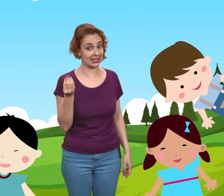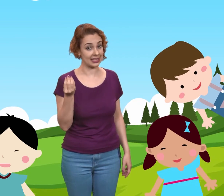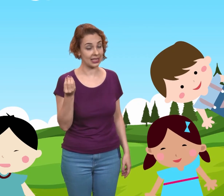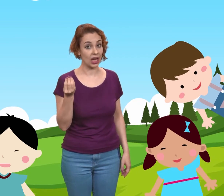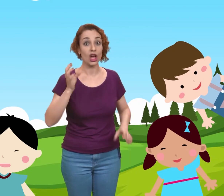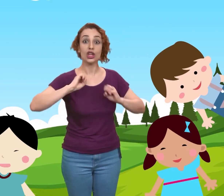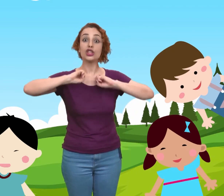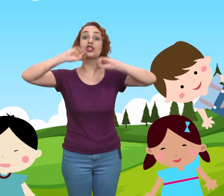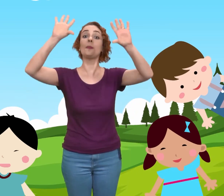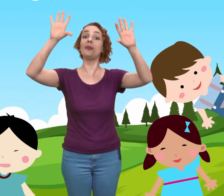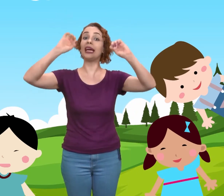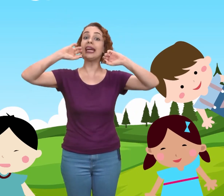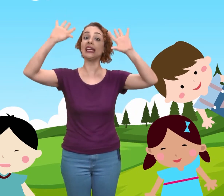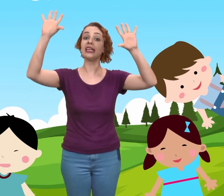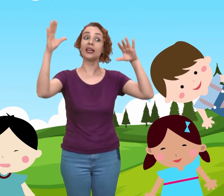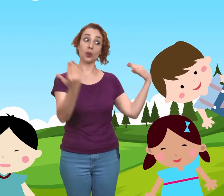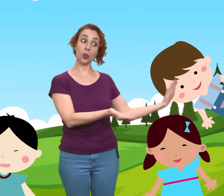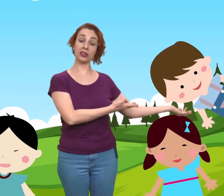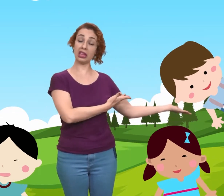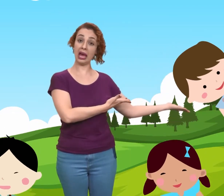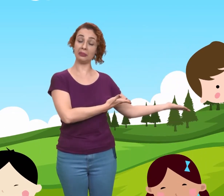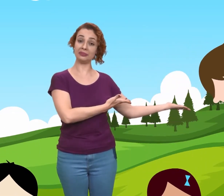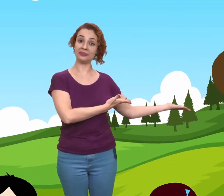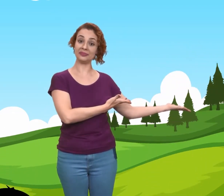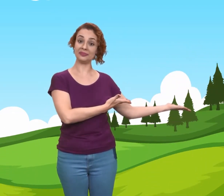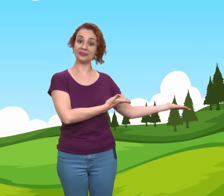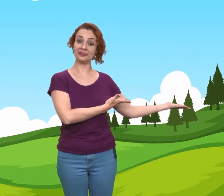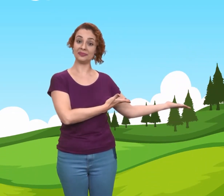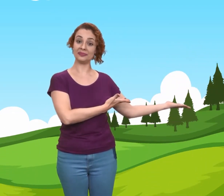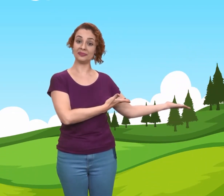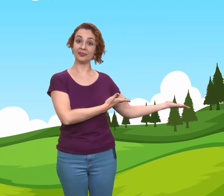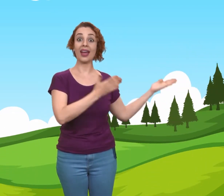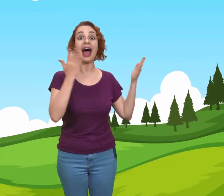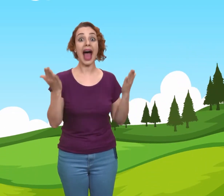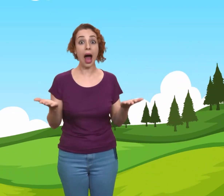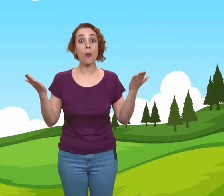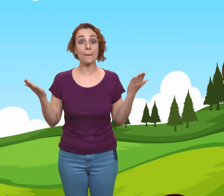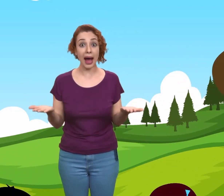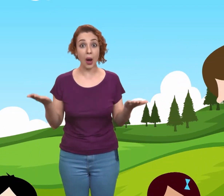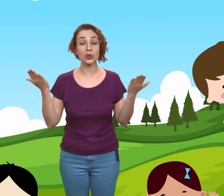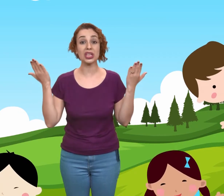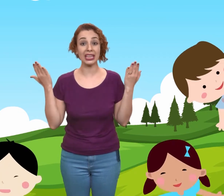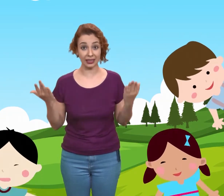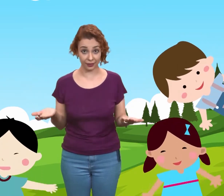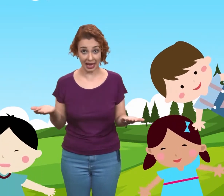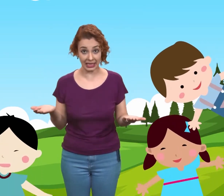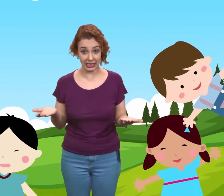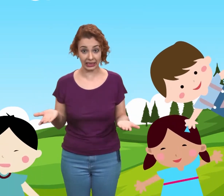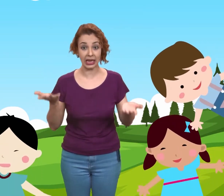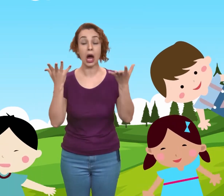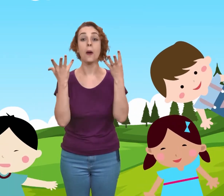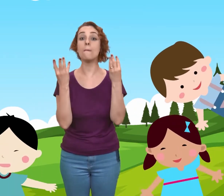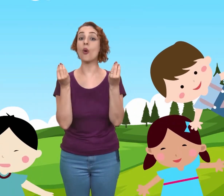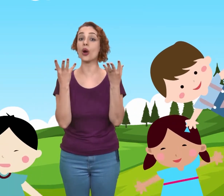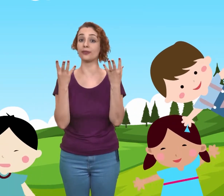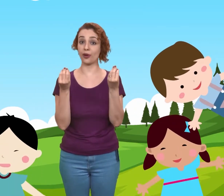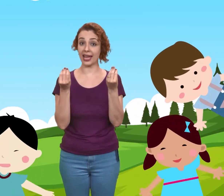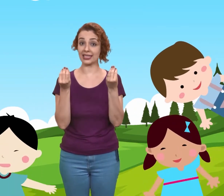to play with them? How about inviting more friends